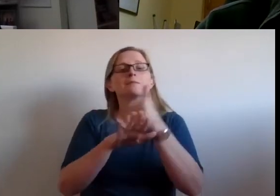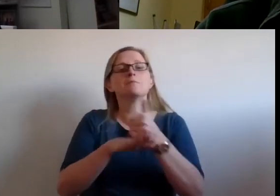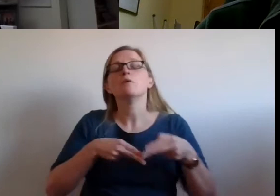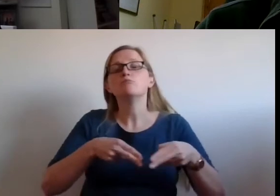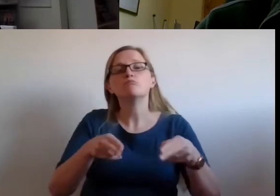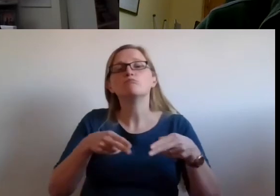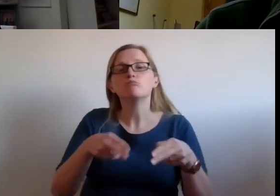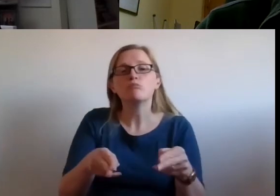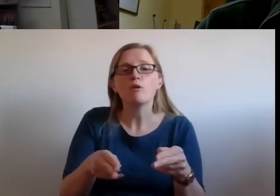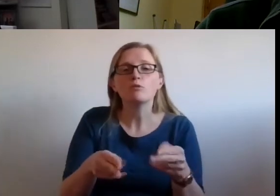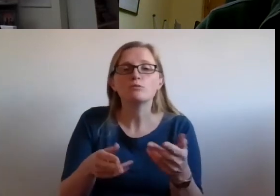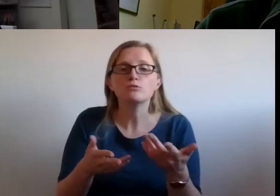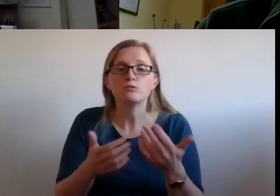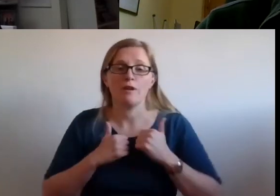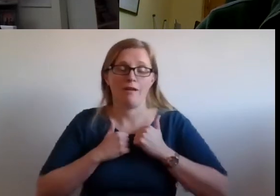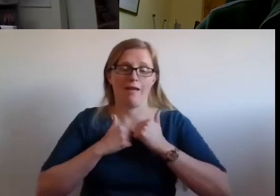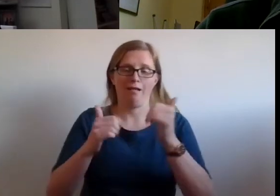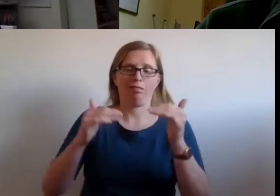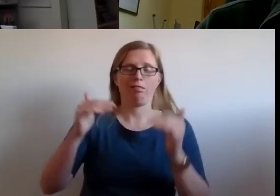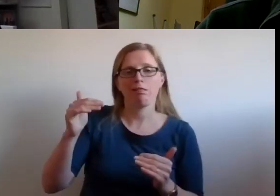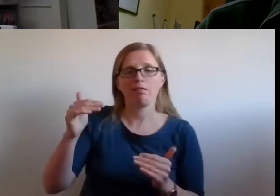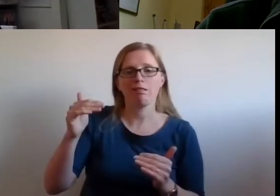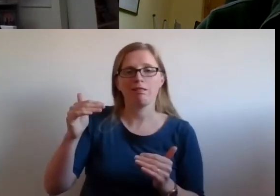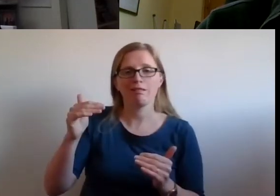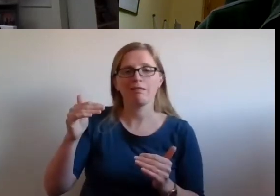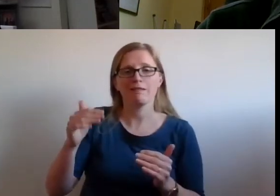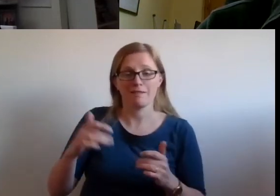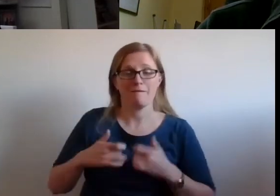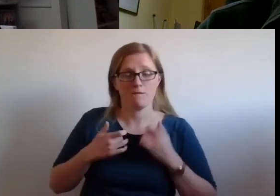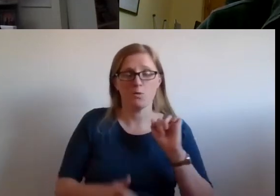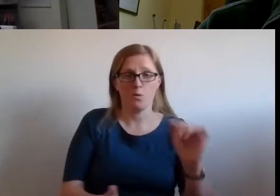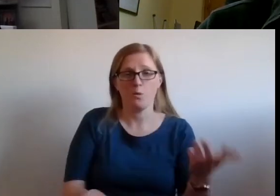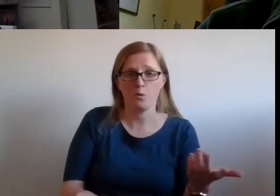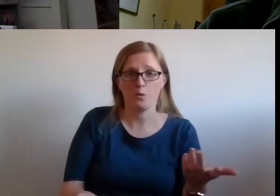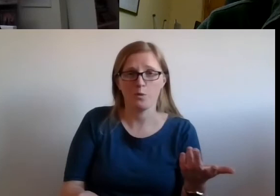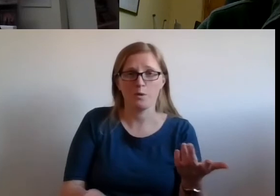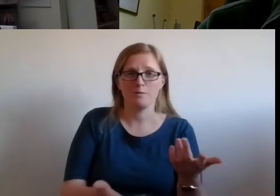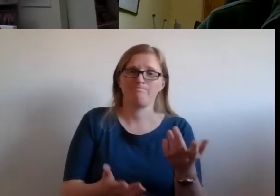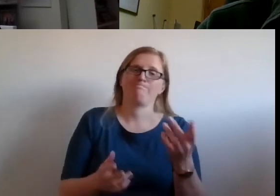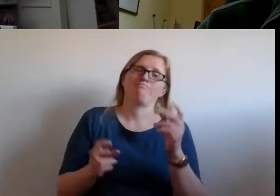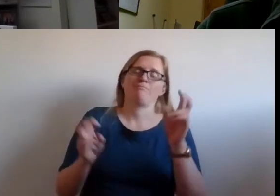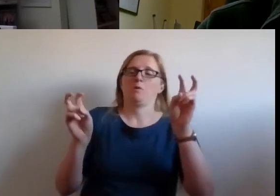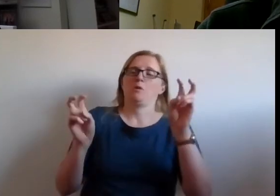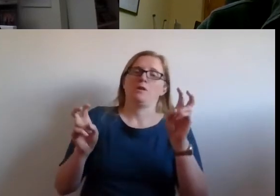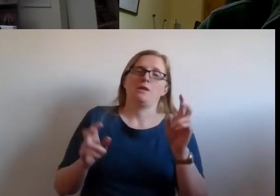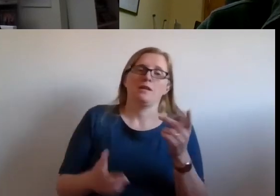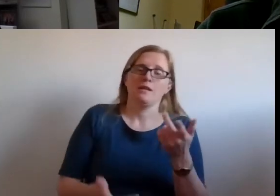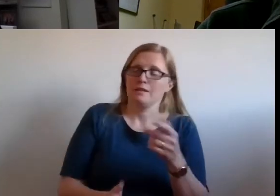of advocacy was don't do things to communities who are suffering from health inequalities.